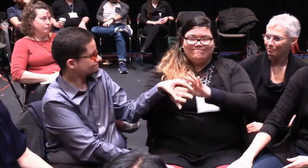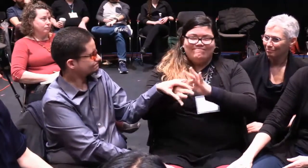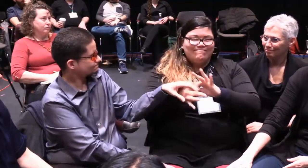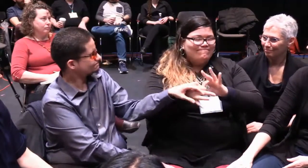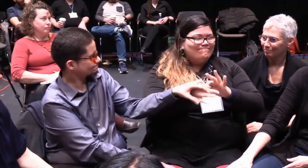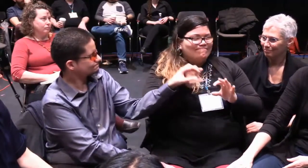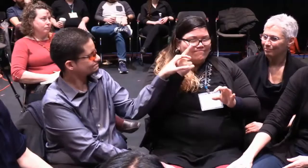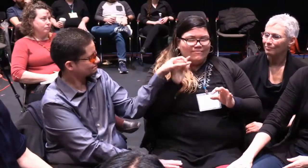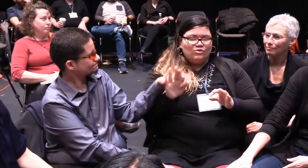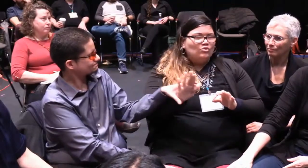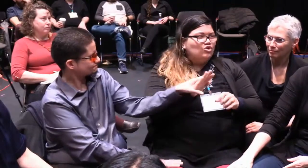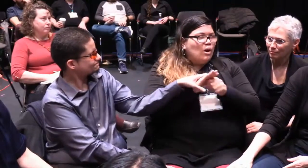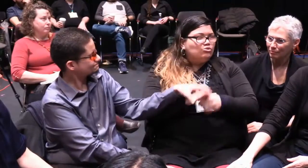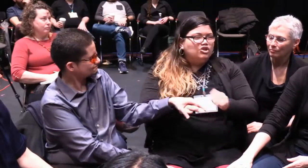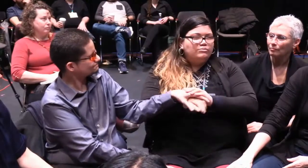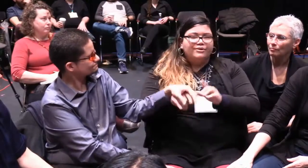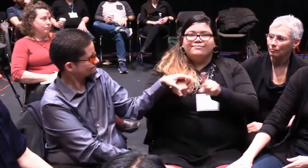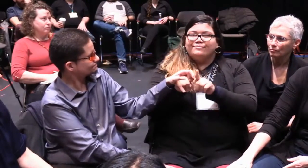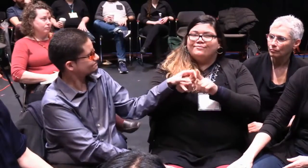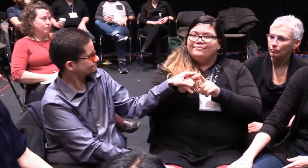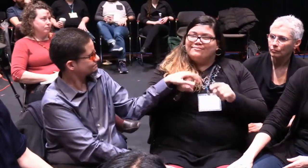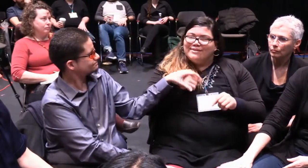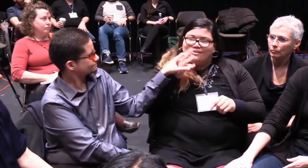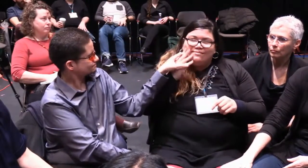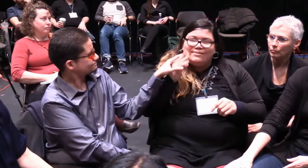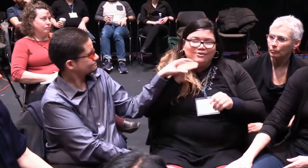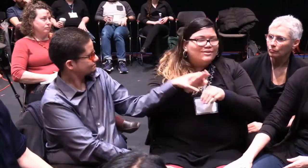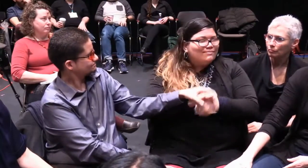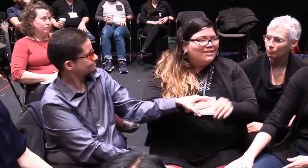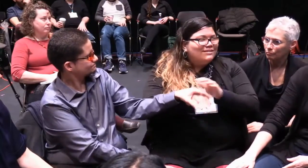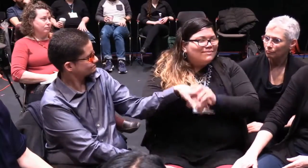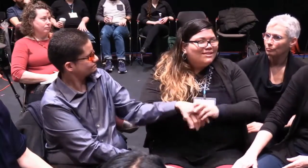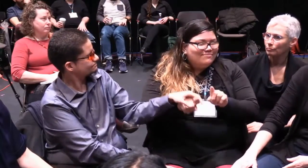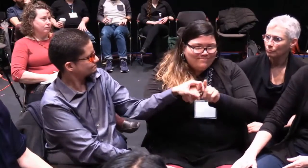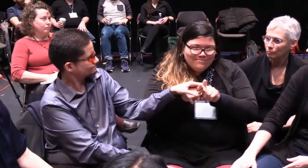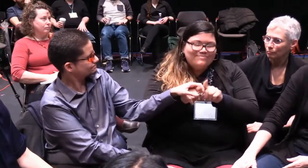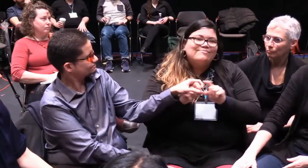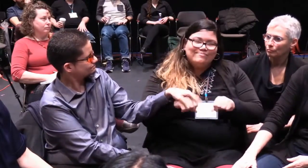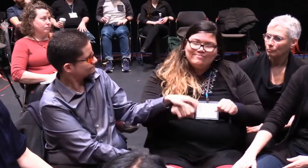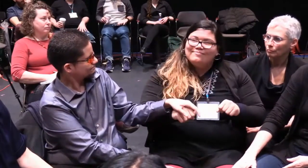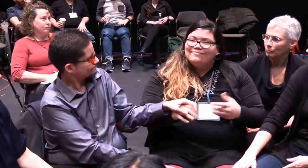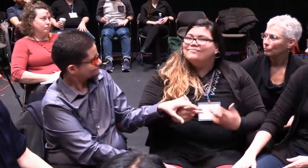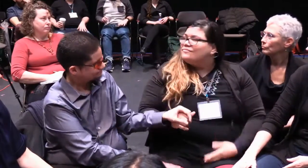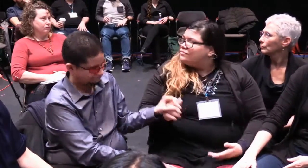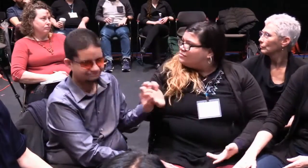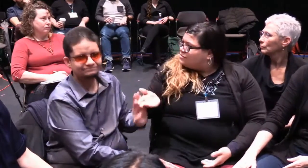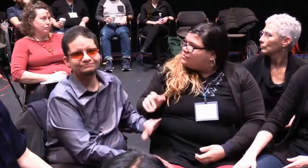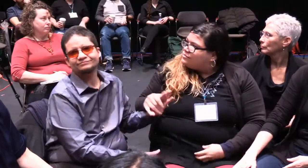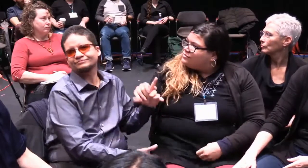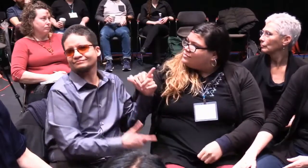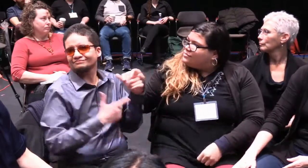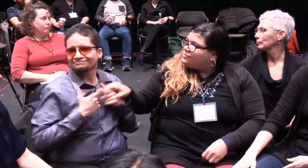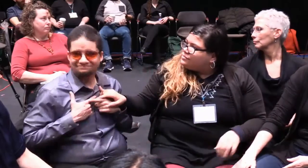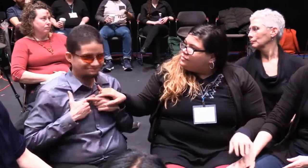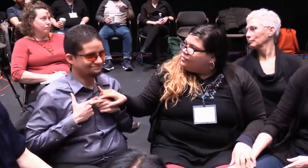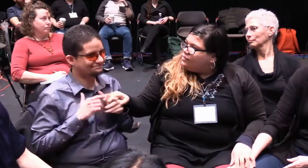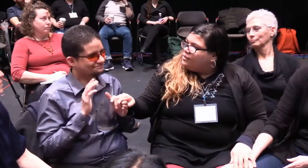Sabina mentioned, we do want to have those connections. But a part of pursuing those connections is the experience of kinds of oppression.